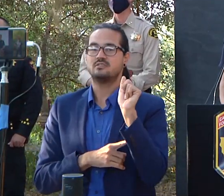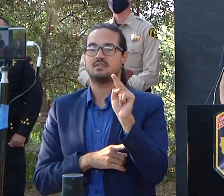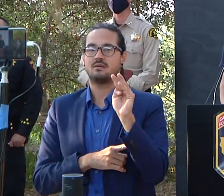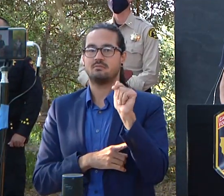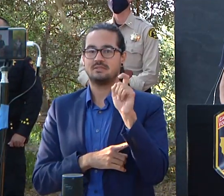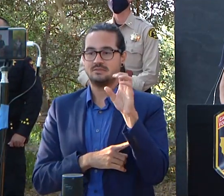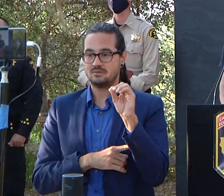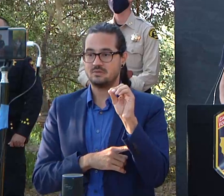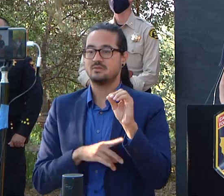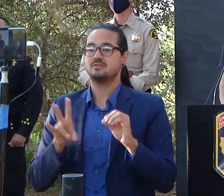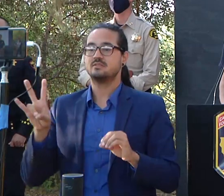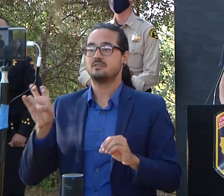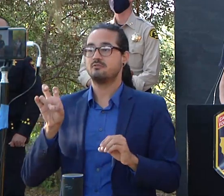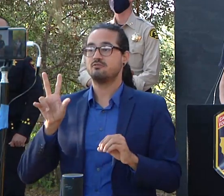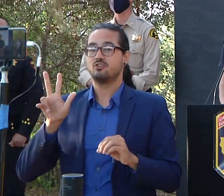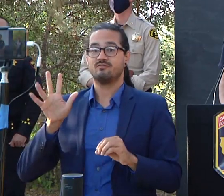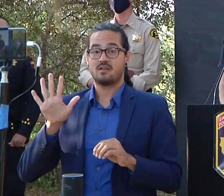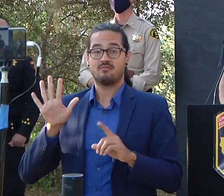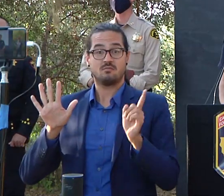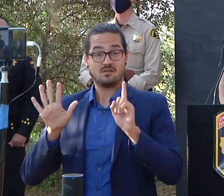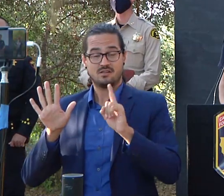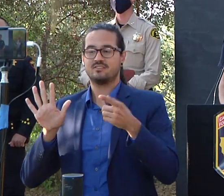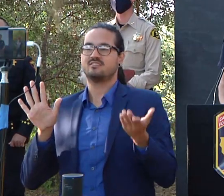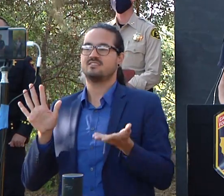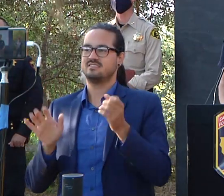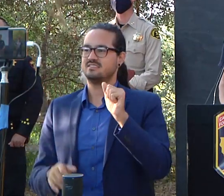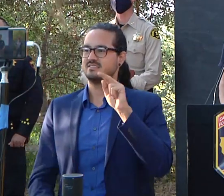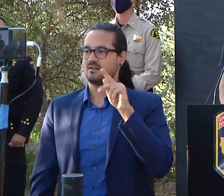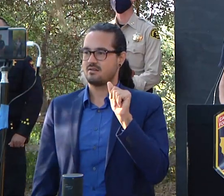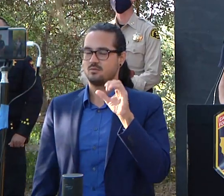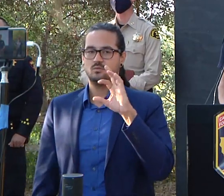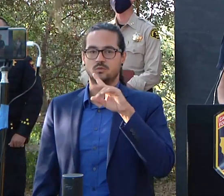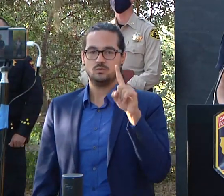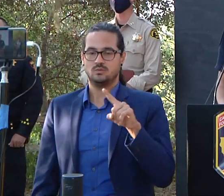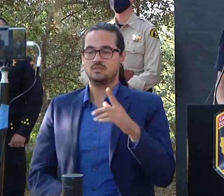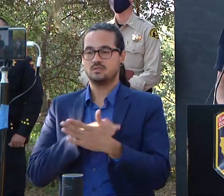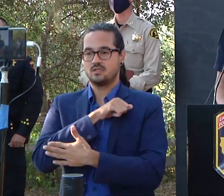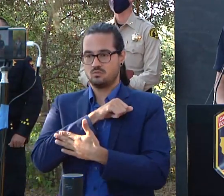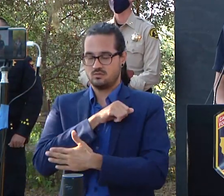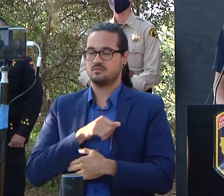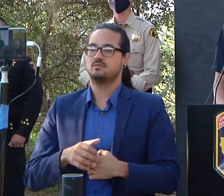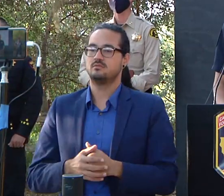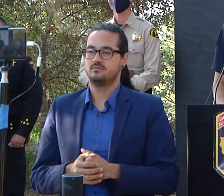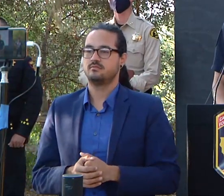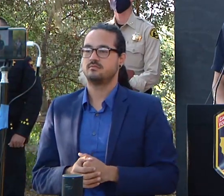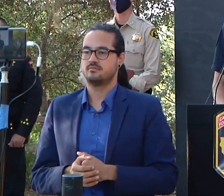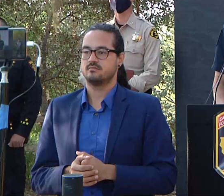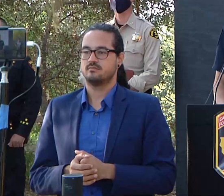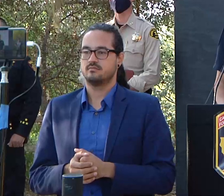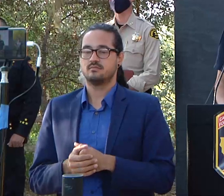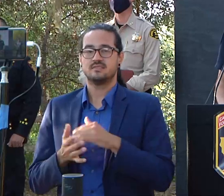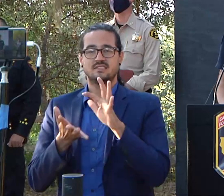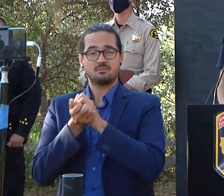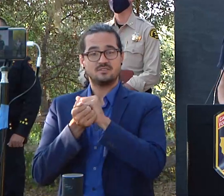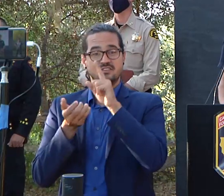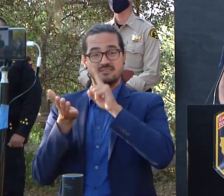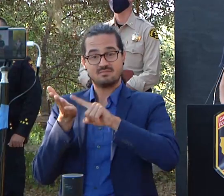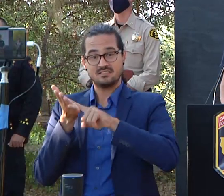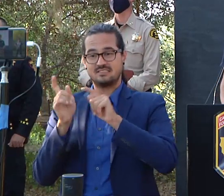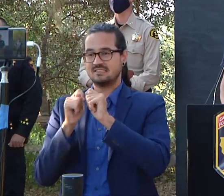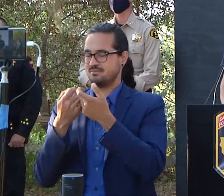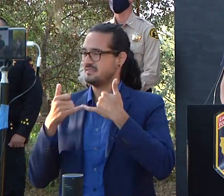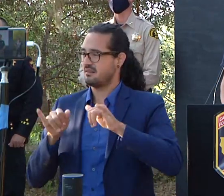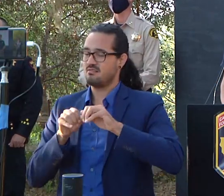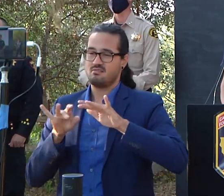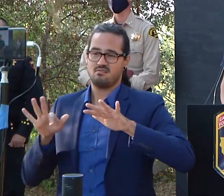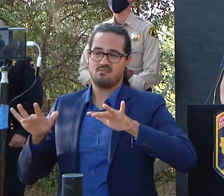735 of those are in santa cruz county our damage inspection teams have completed about 65 percent of the total